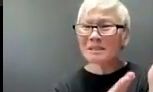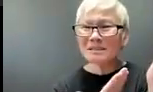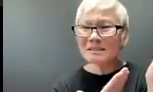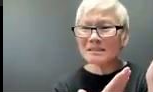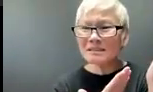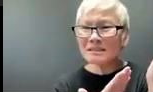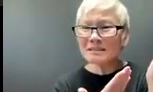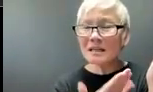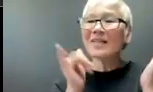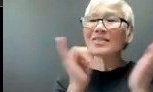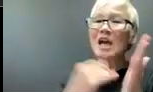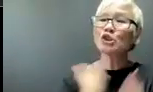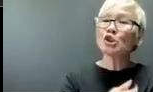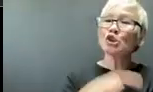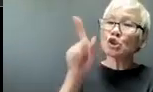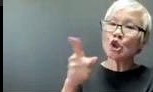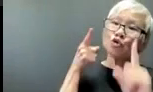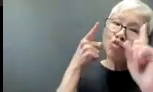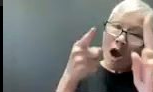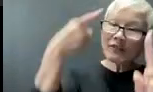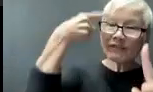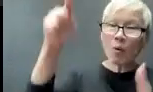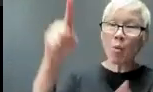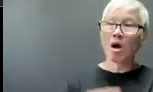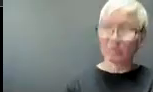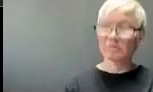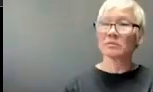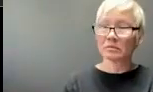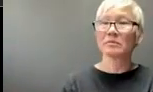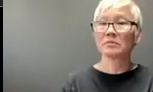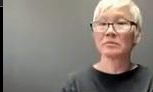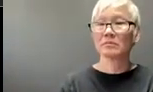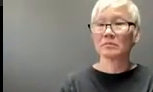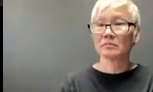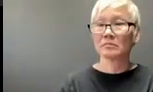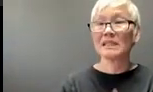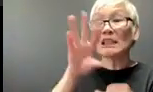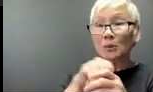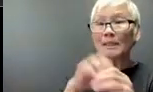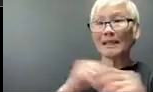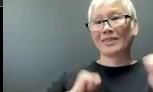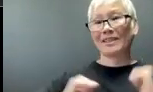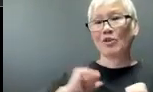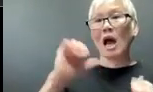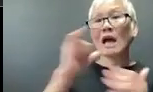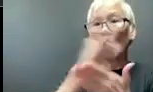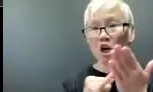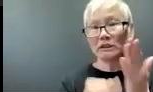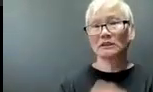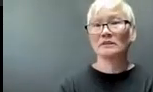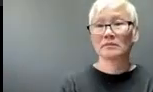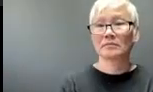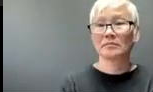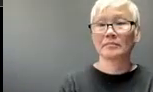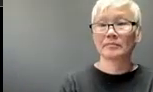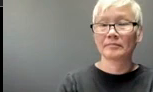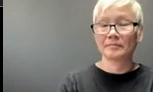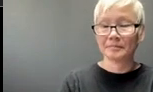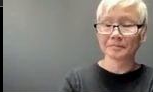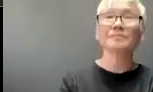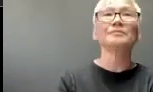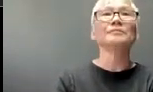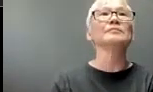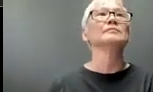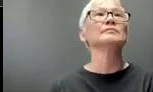what a beautiful mission statement that's something that we all should strive for including in the theater